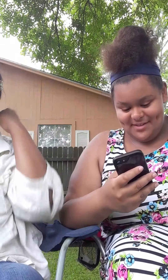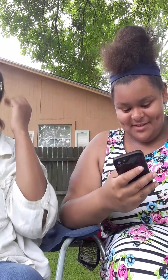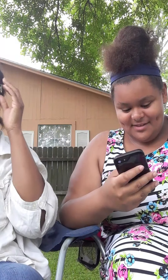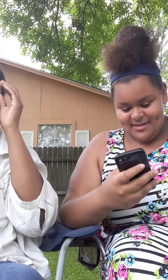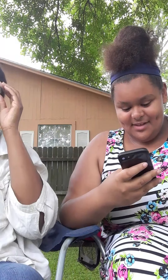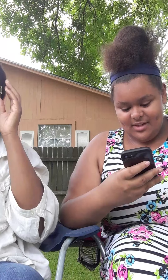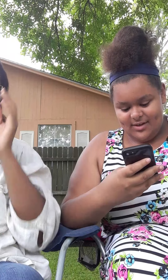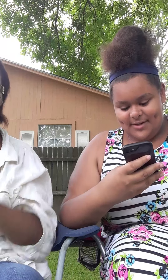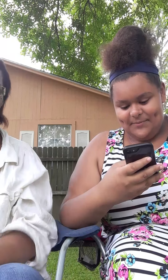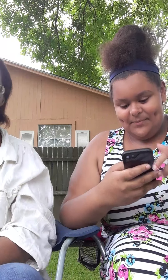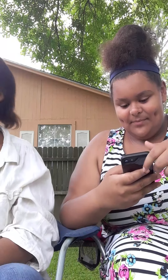Okay.